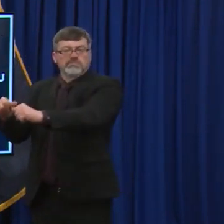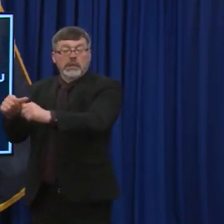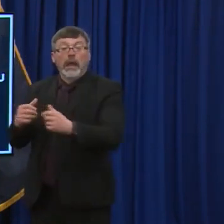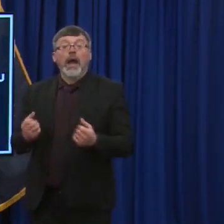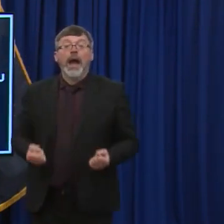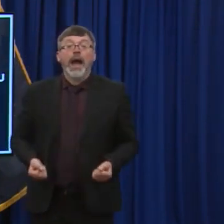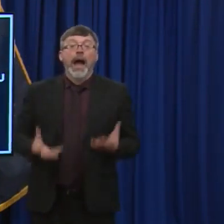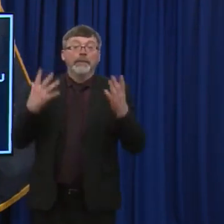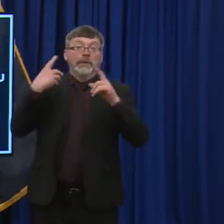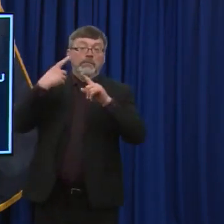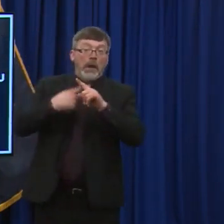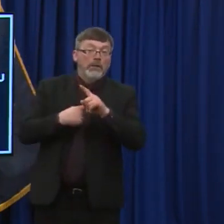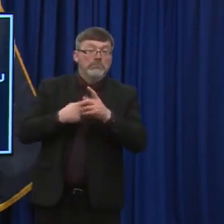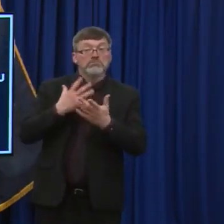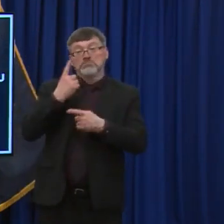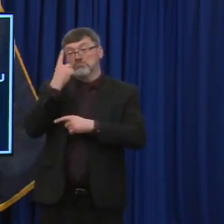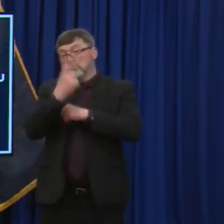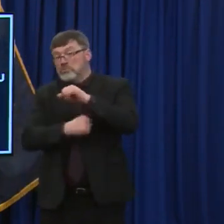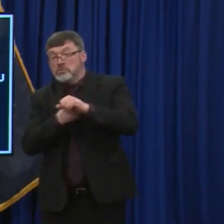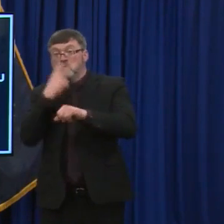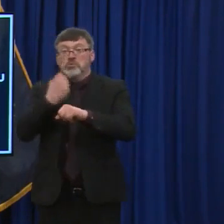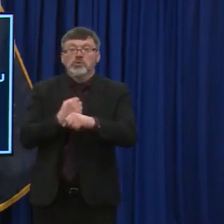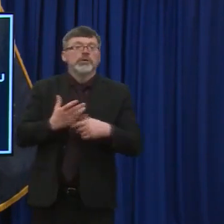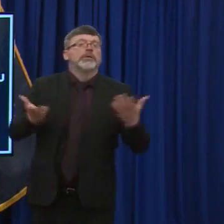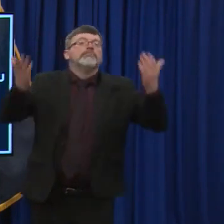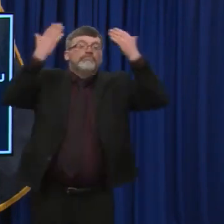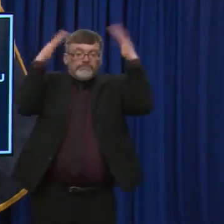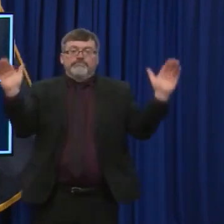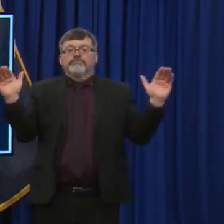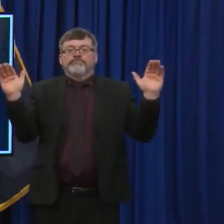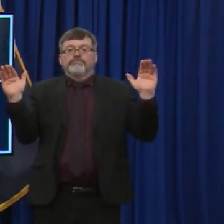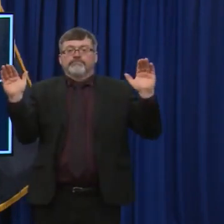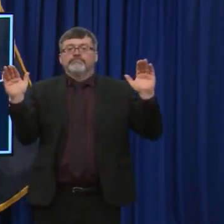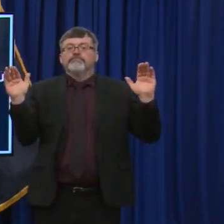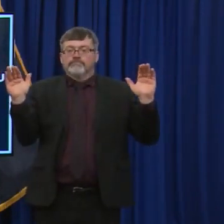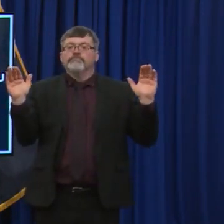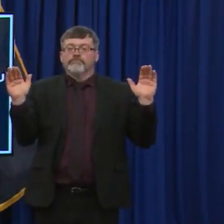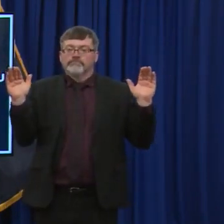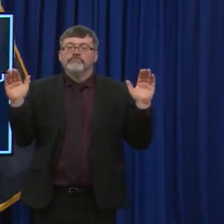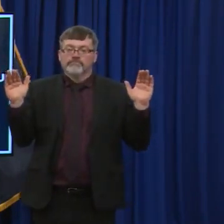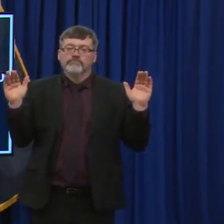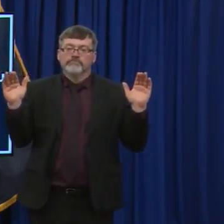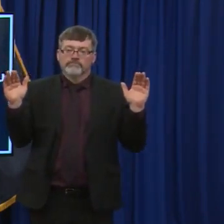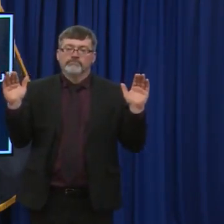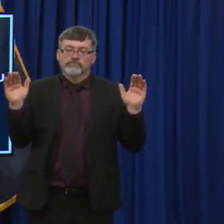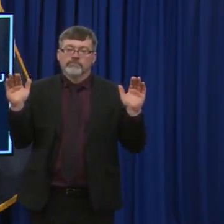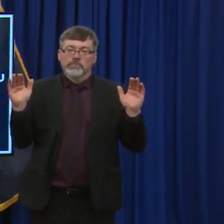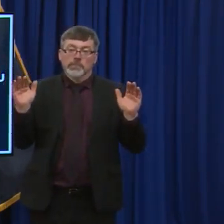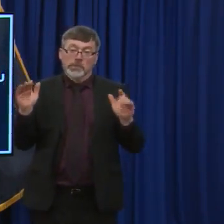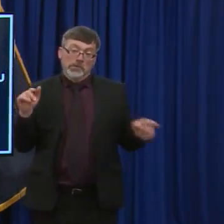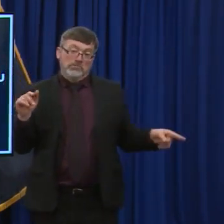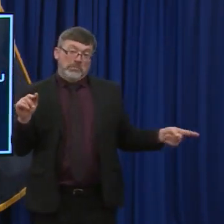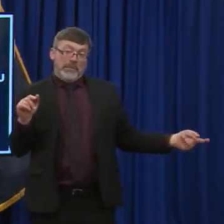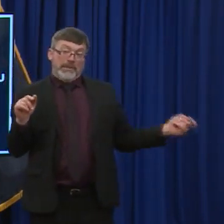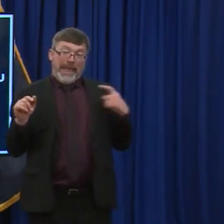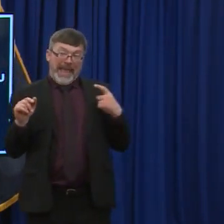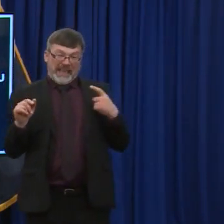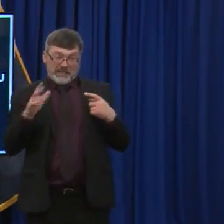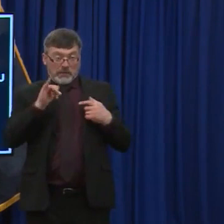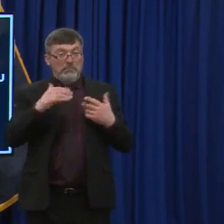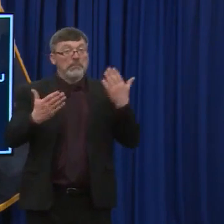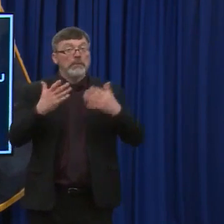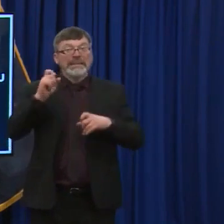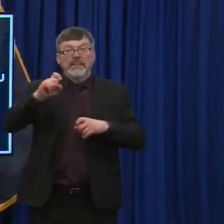long immunity and protection lasts for, I think it's still, still remains to be seen. And so to your other question about whether a booster shot may be needed,